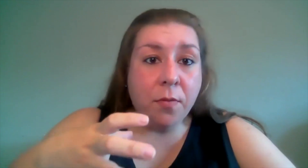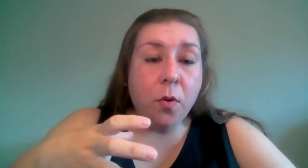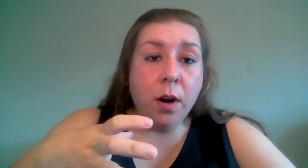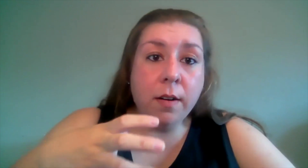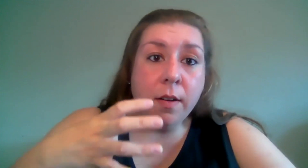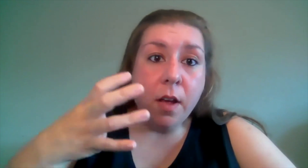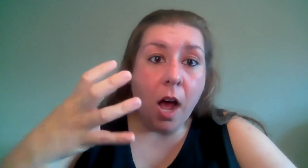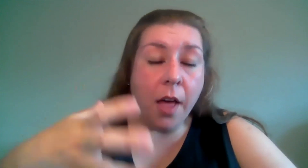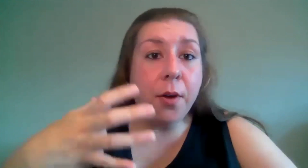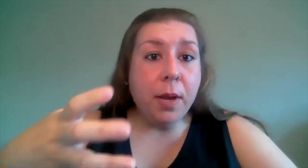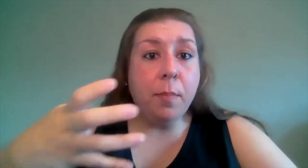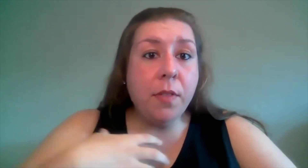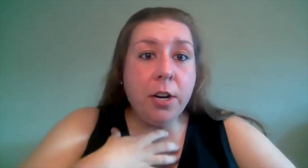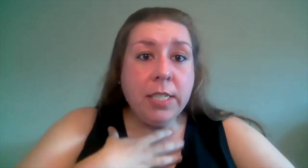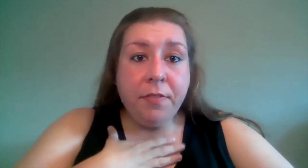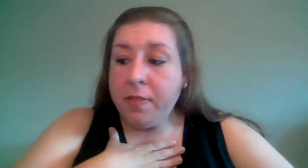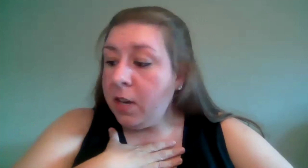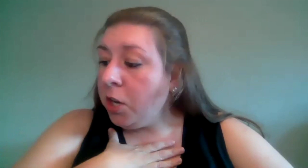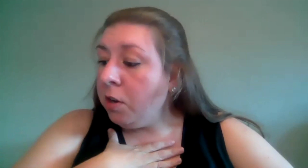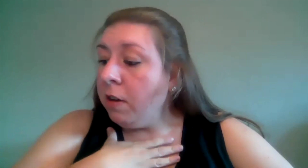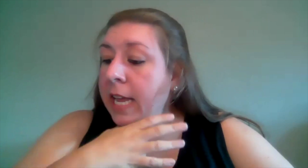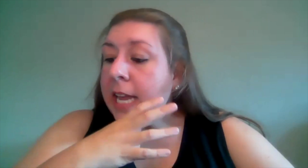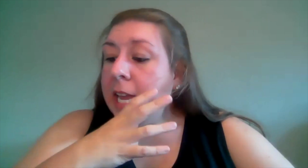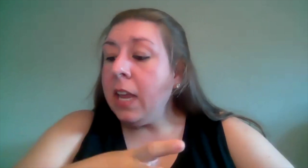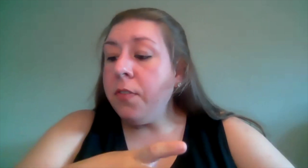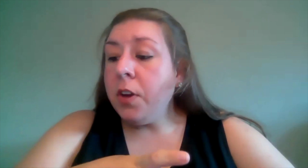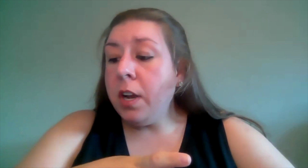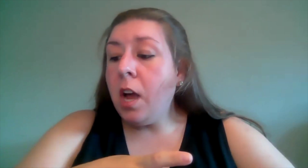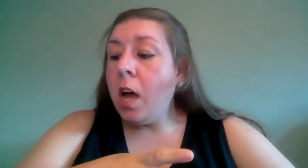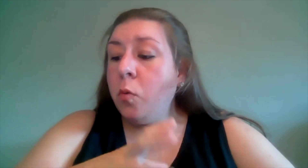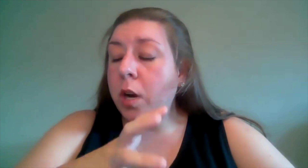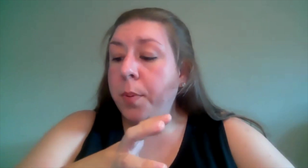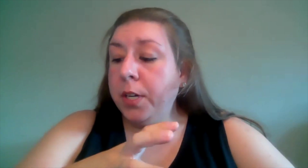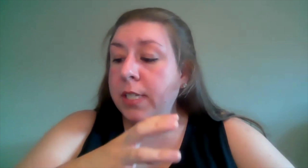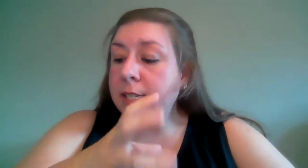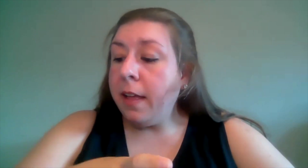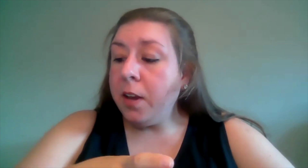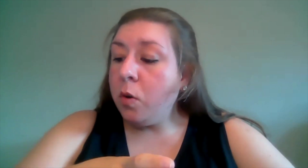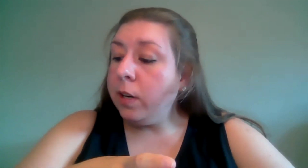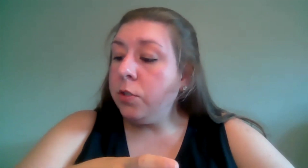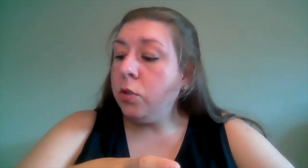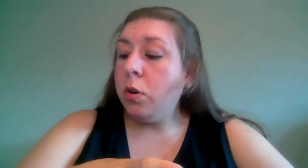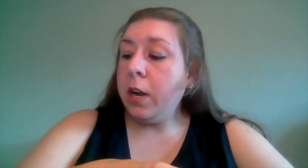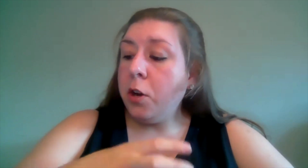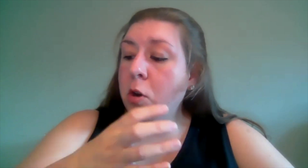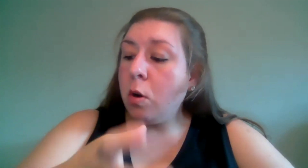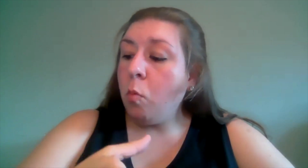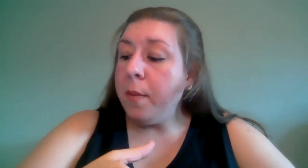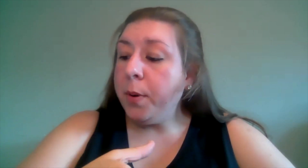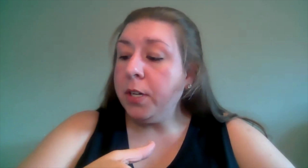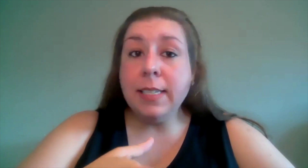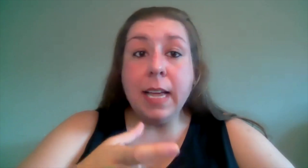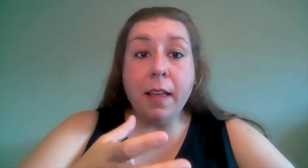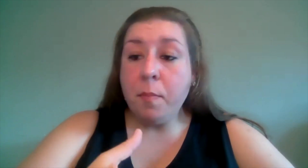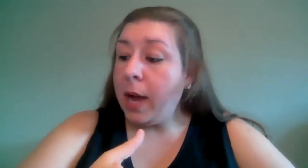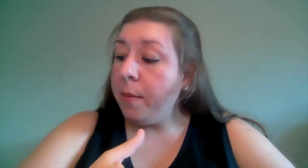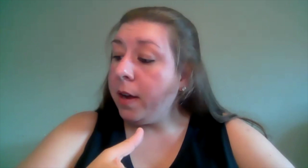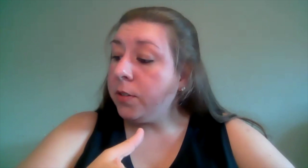for other people that are different than you if you're a non-queer person telling a queer story or you're a white person telling a BIPOC